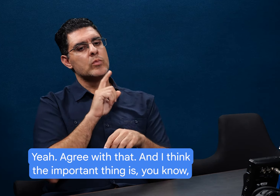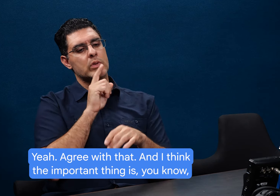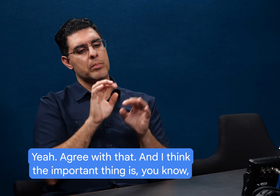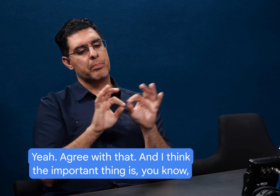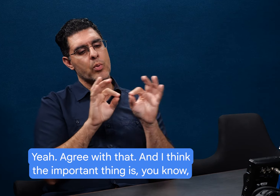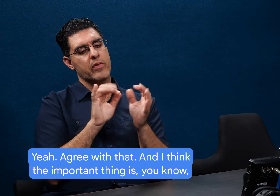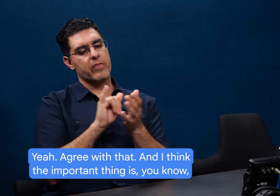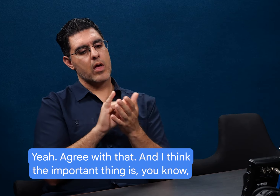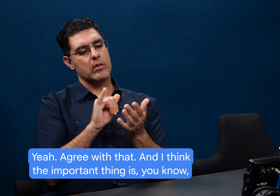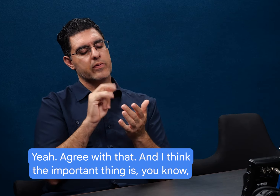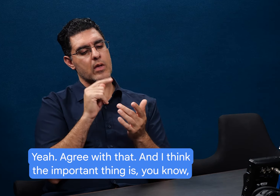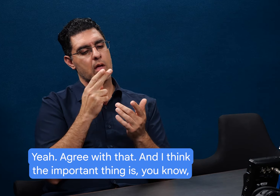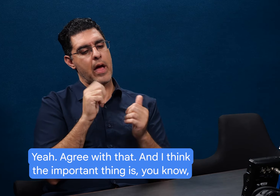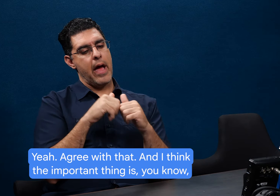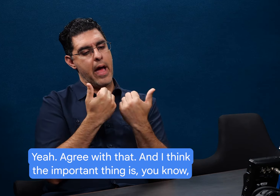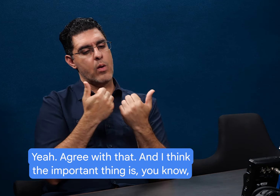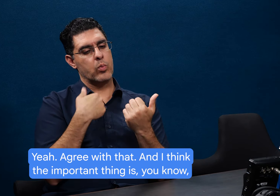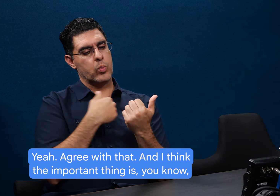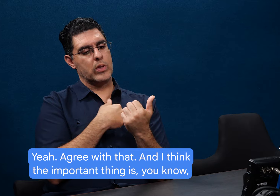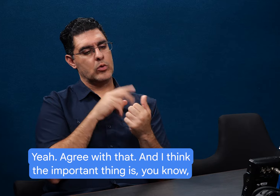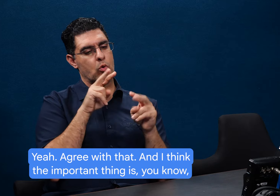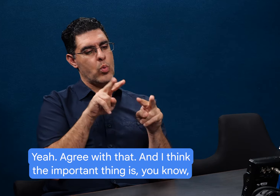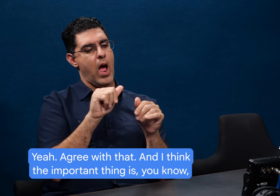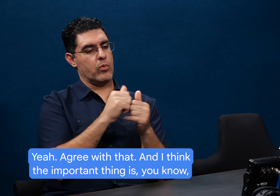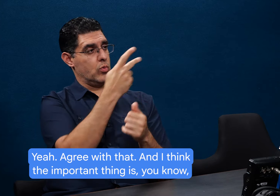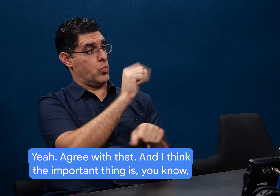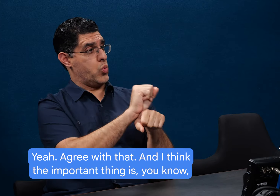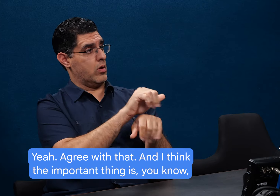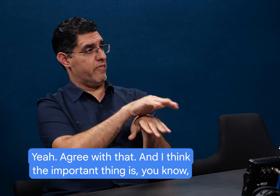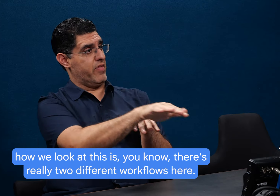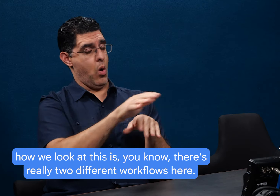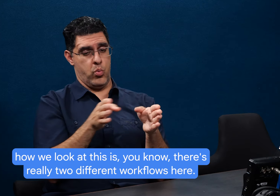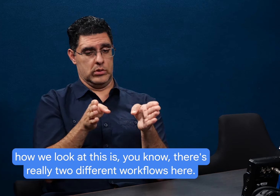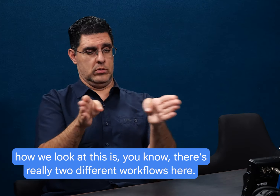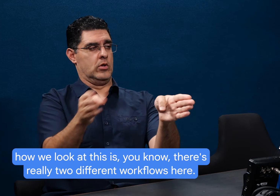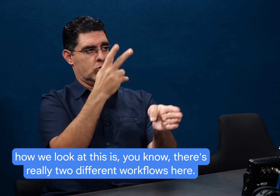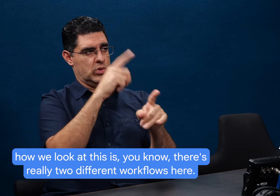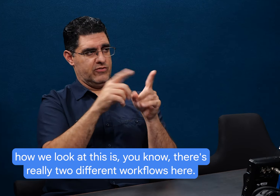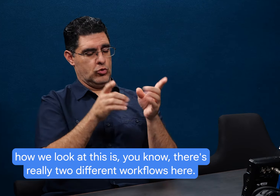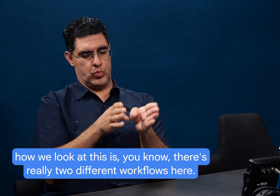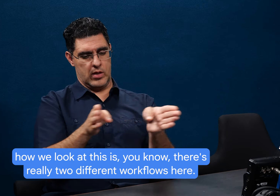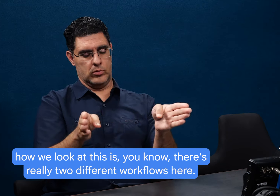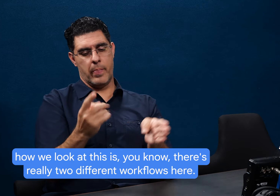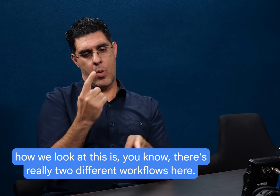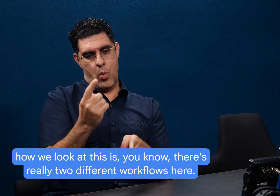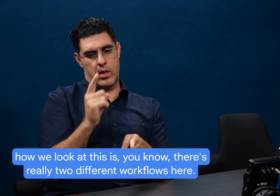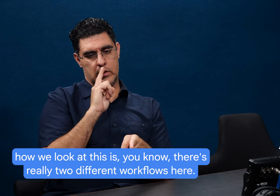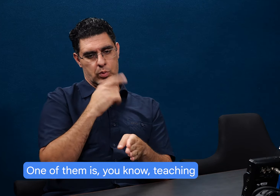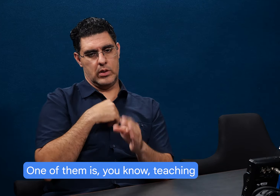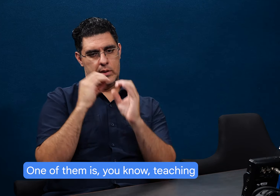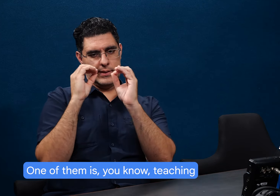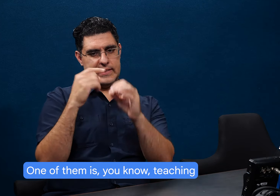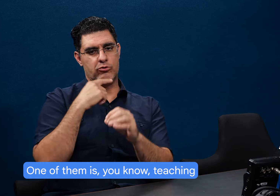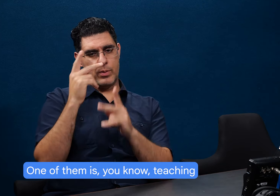Yeah, I agree with that. And I think it's the important thing is, you know, how we look at this is, you there's really two different workflows